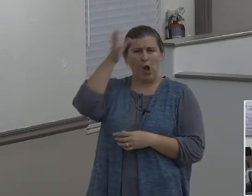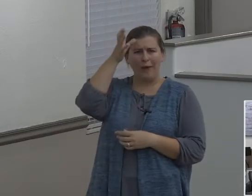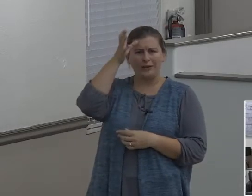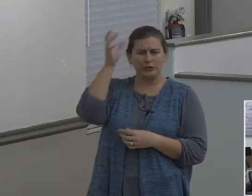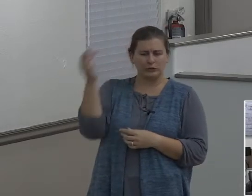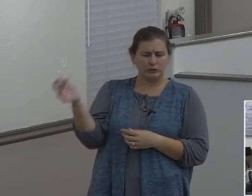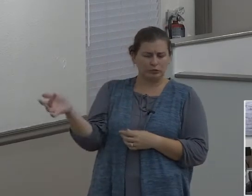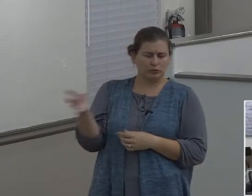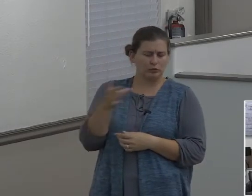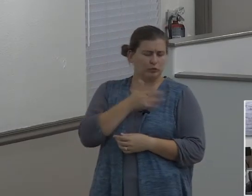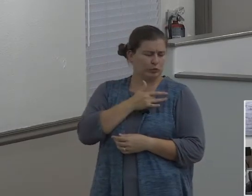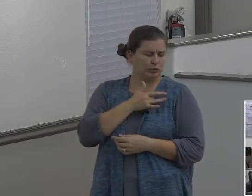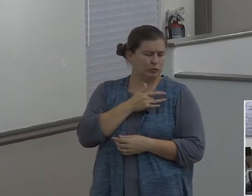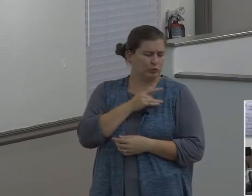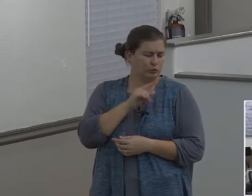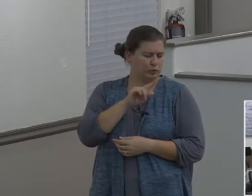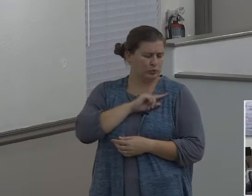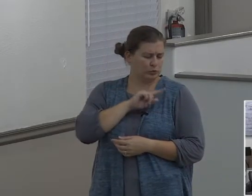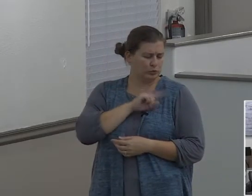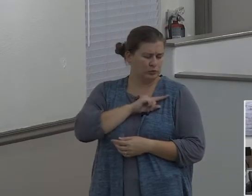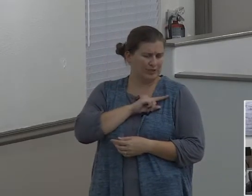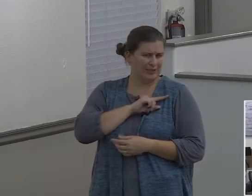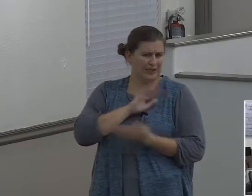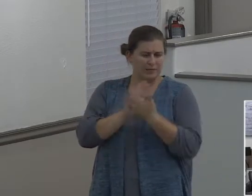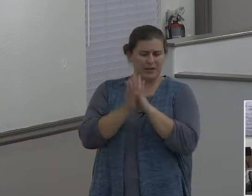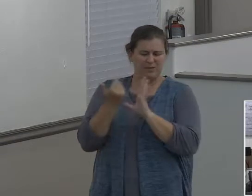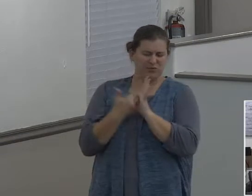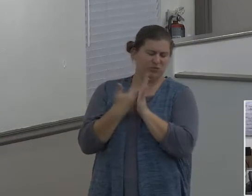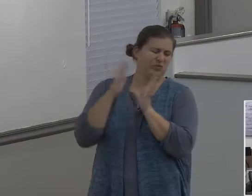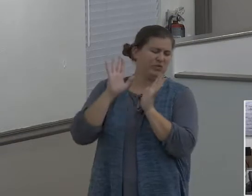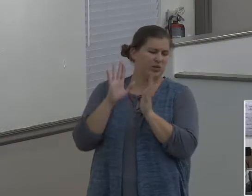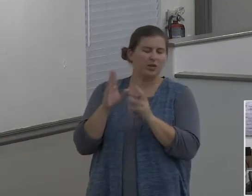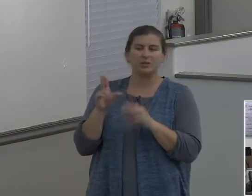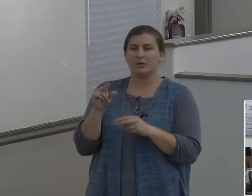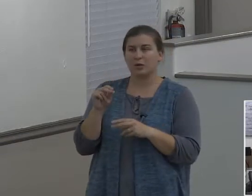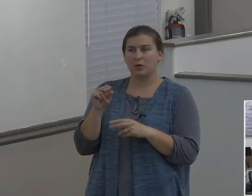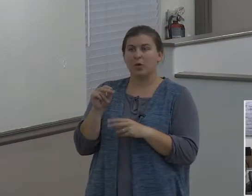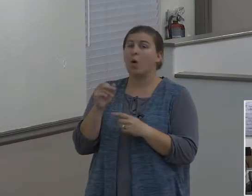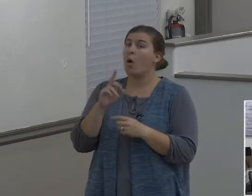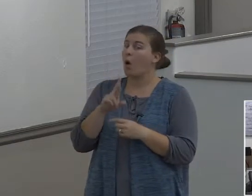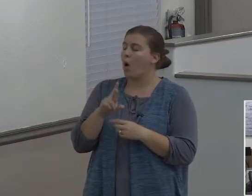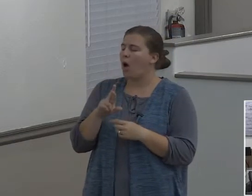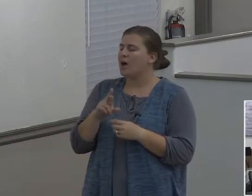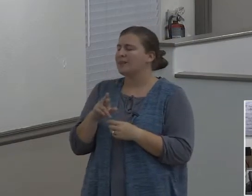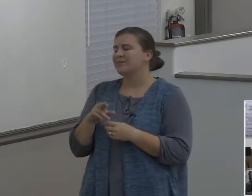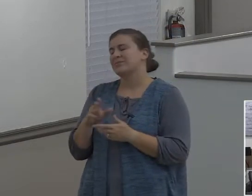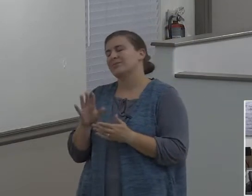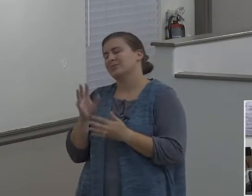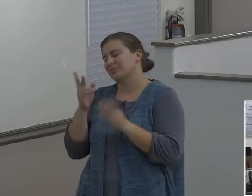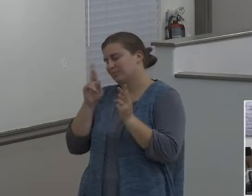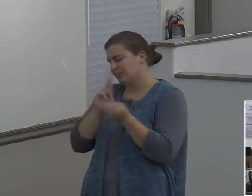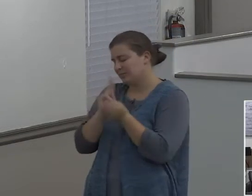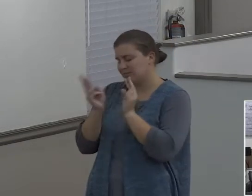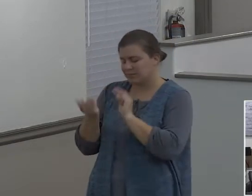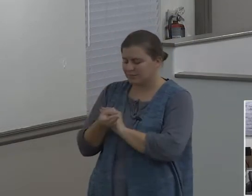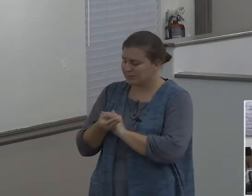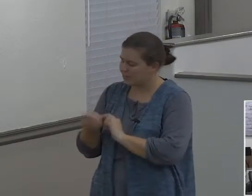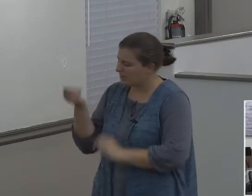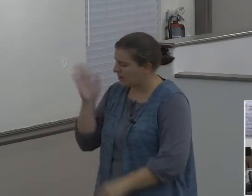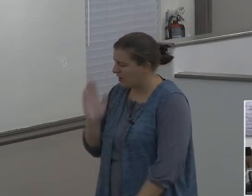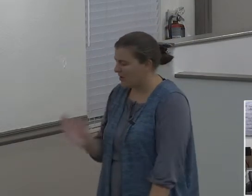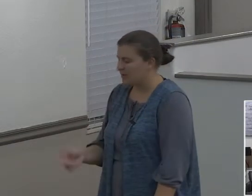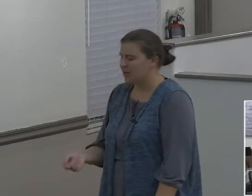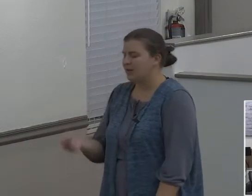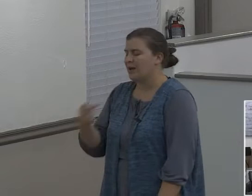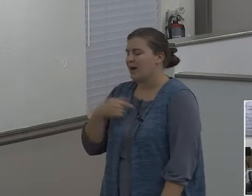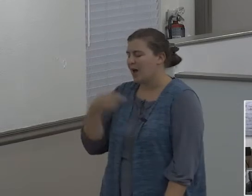Or do we begin to say, Lord, I'm to repent? I've to turn from this. You're smiting me about this, Lord. You're convicting me about this,